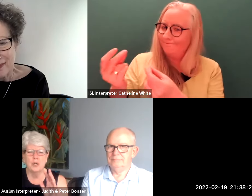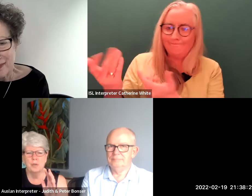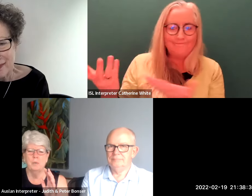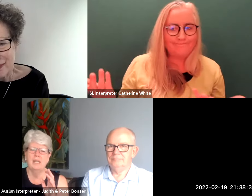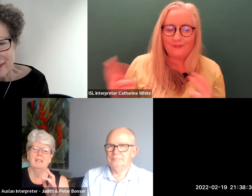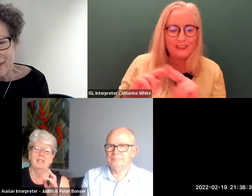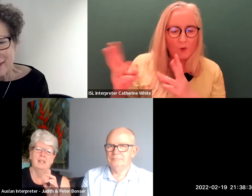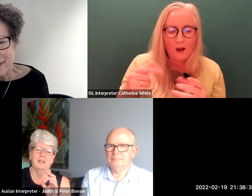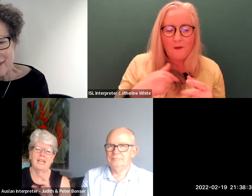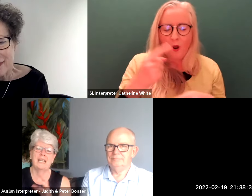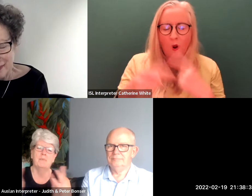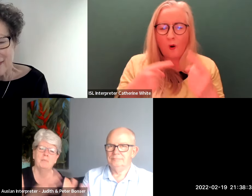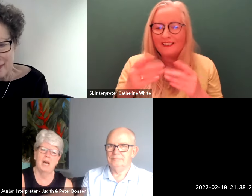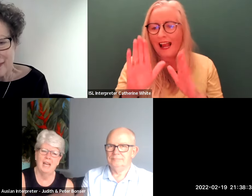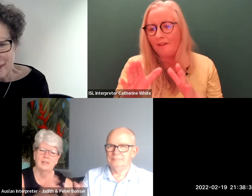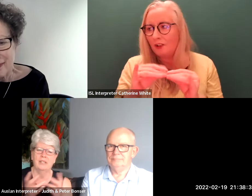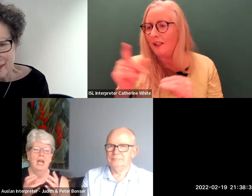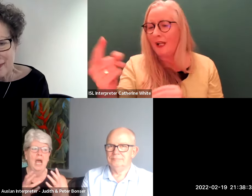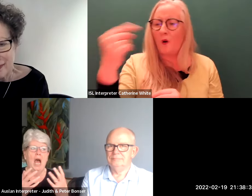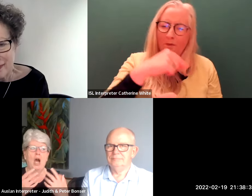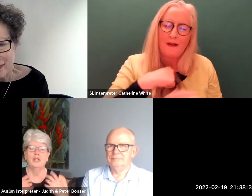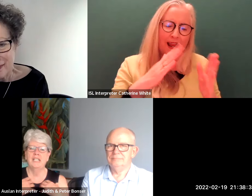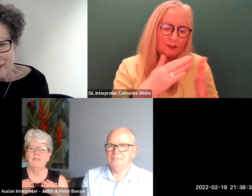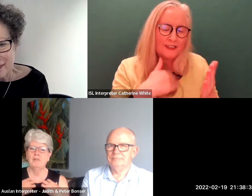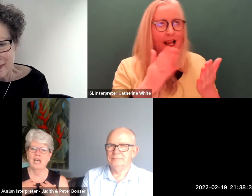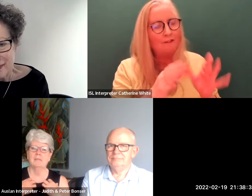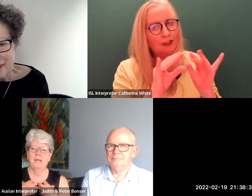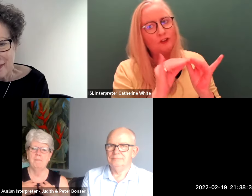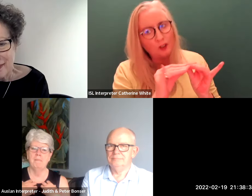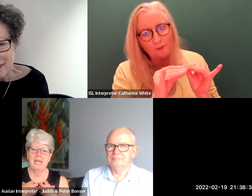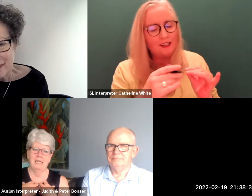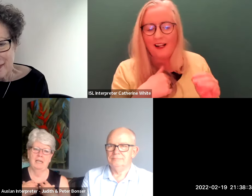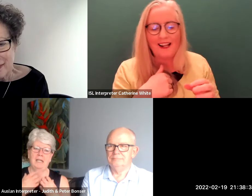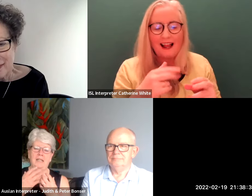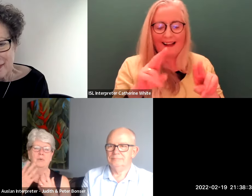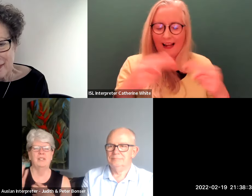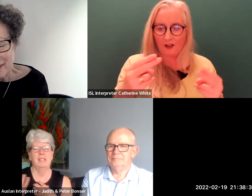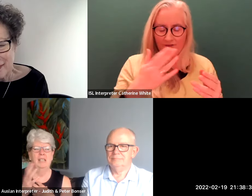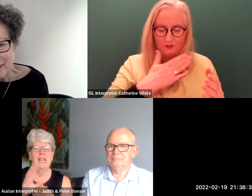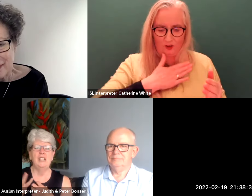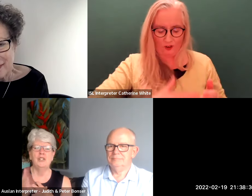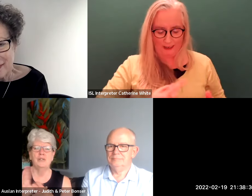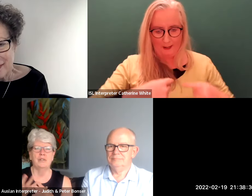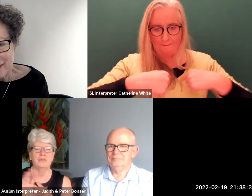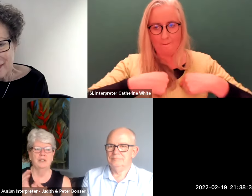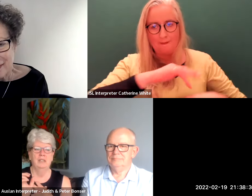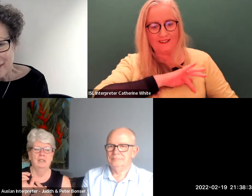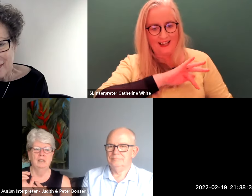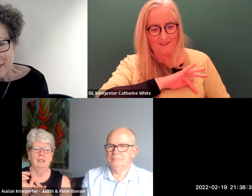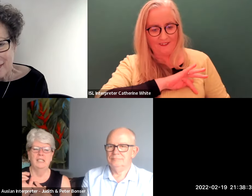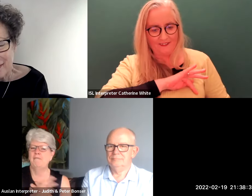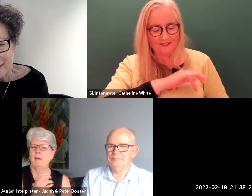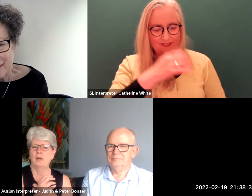the interpreter when you know they come to my house and i could never just be me and then there was issues of